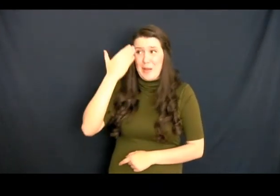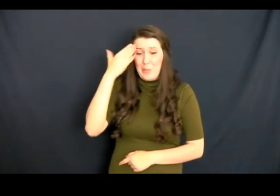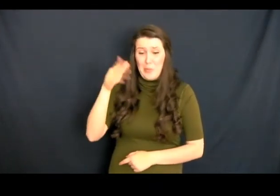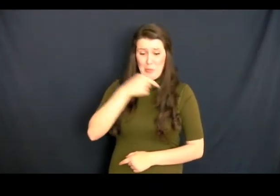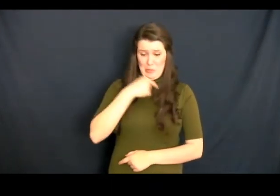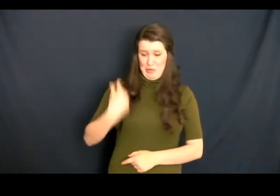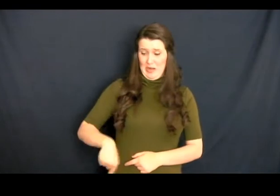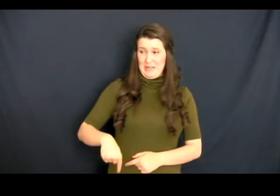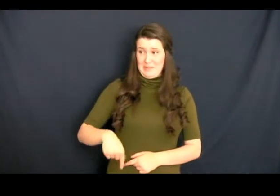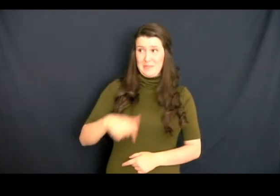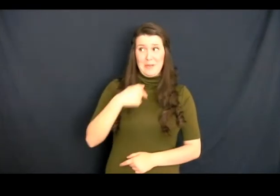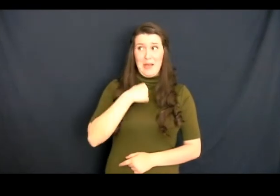I could do a better impression than that.